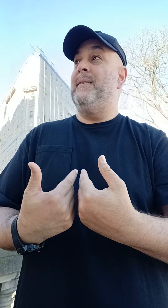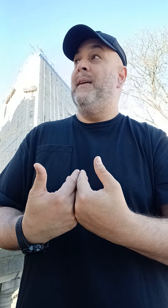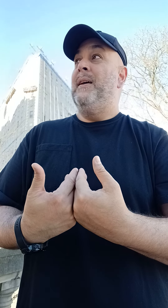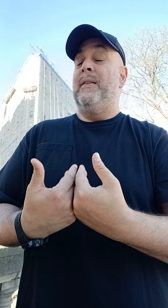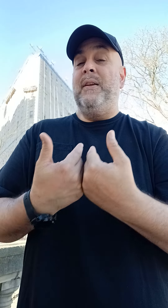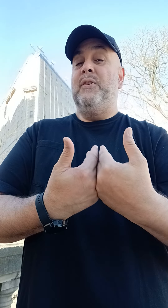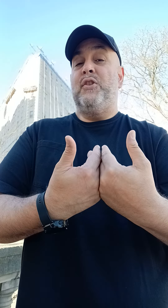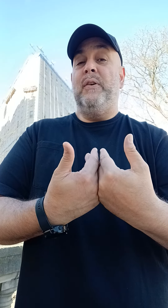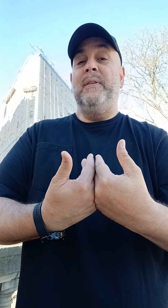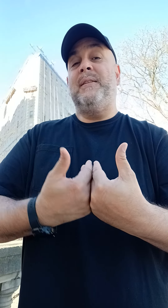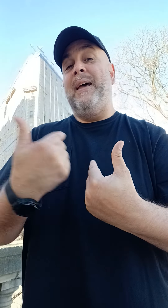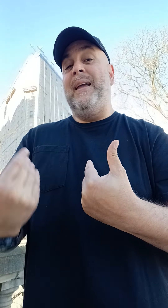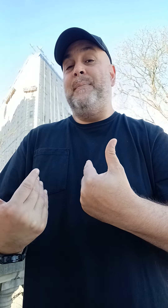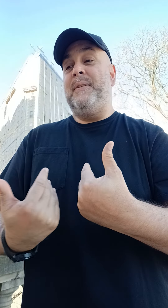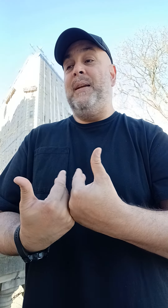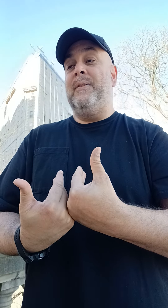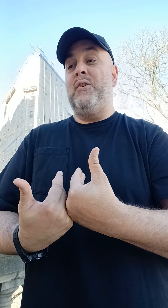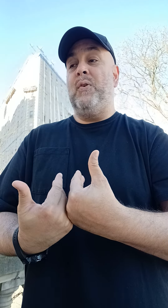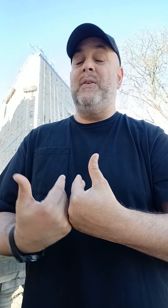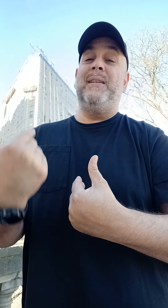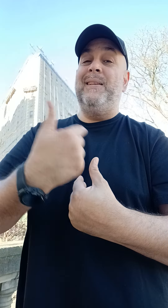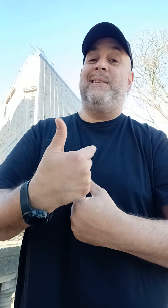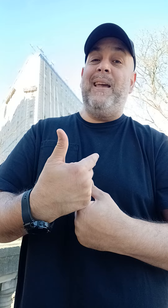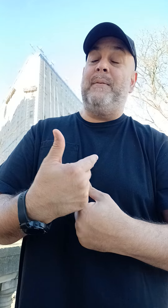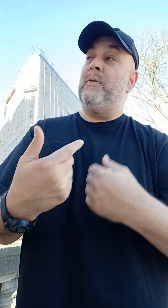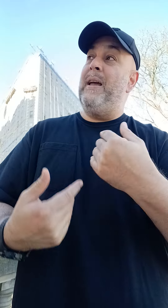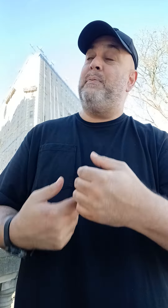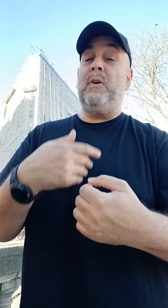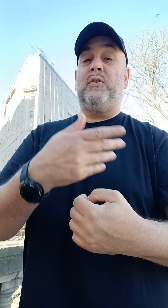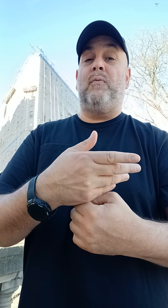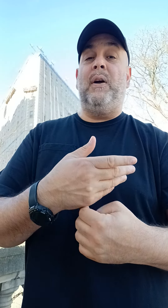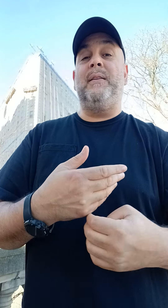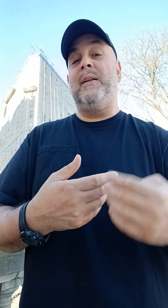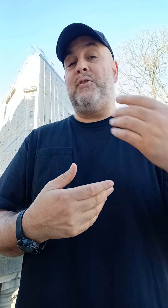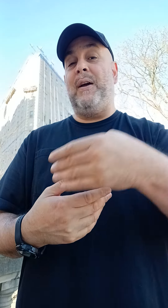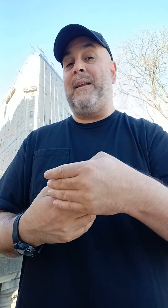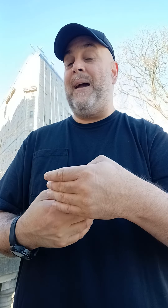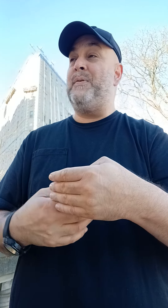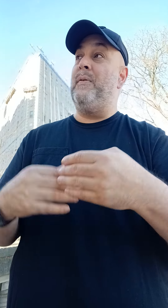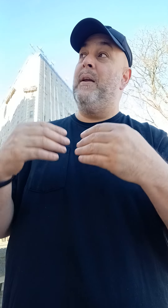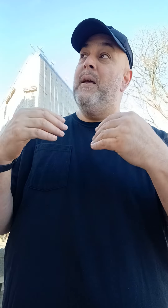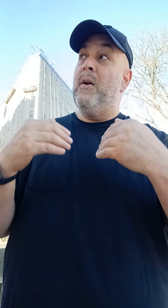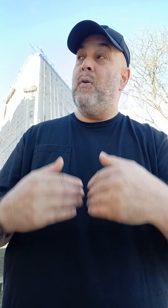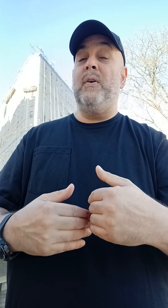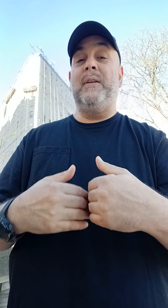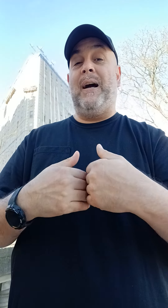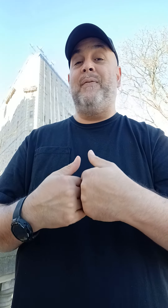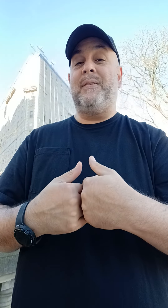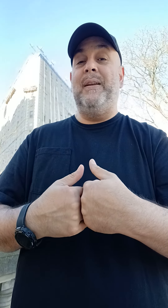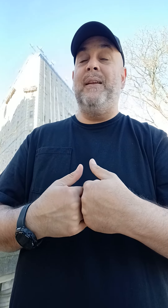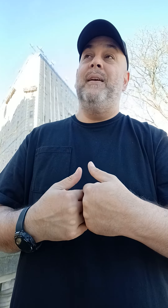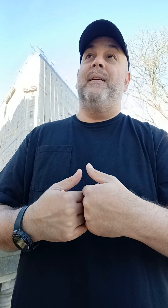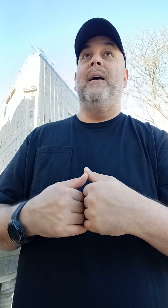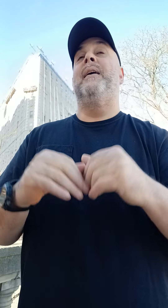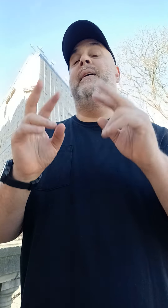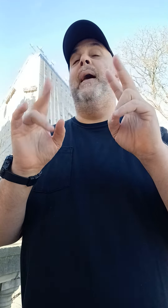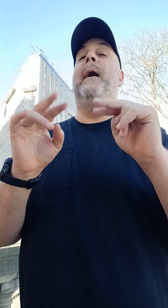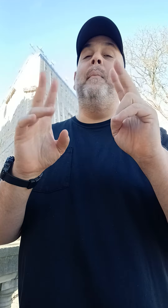the insurance to AMC on the shorts is Ape. So Ape starts to run. They're going to try to capture it, causing obviously gamma.